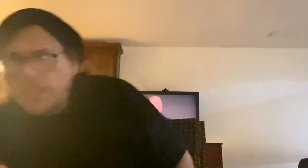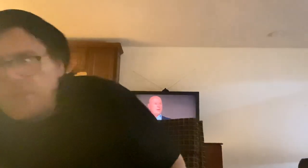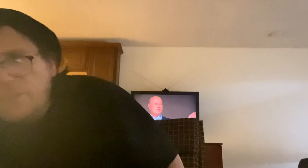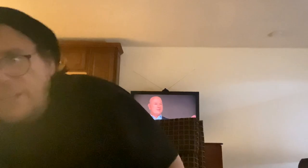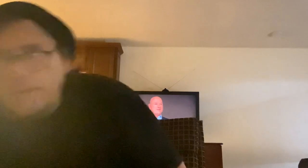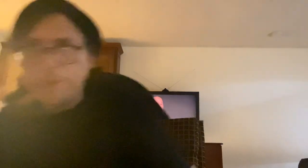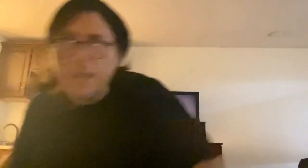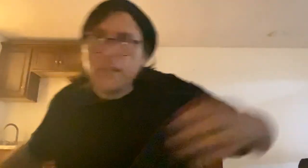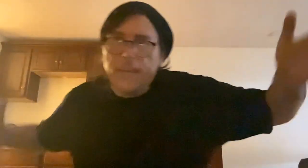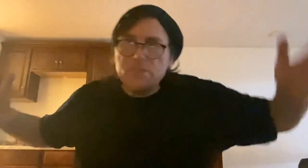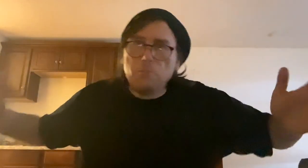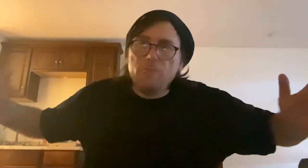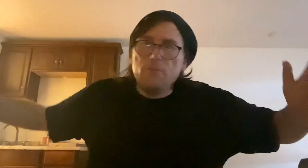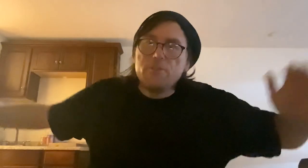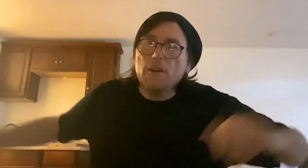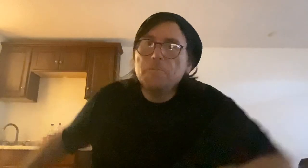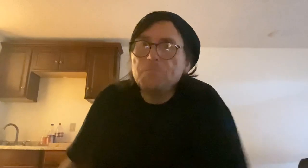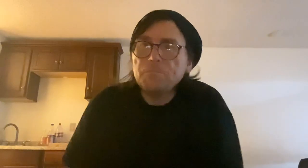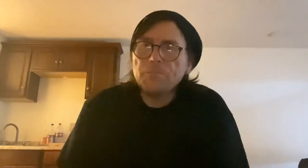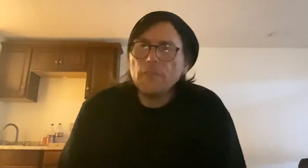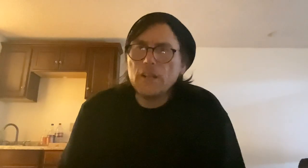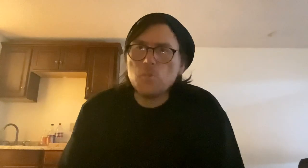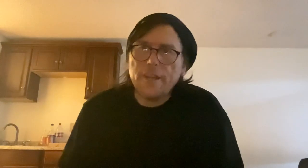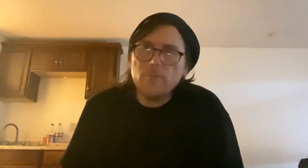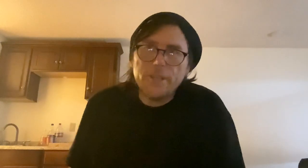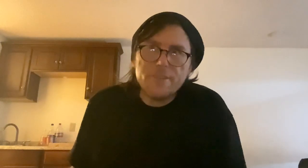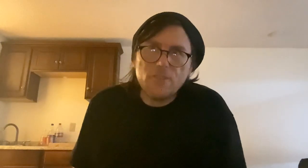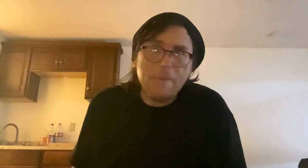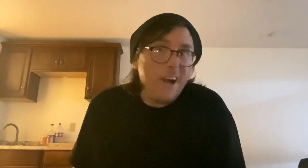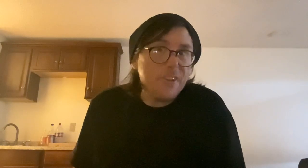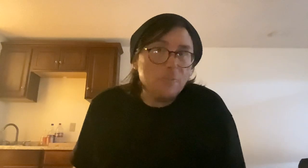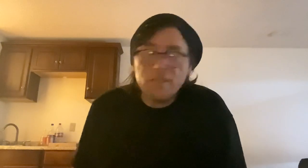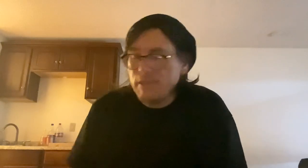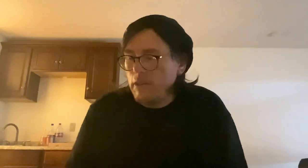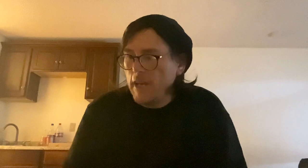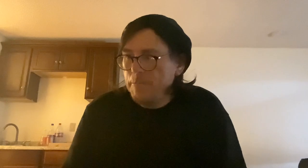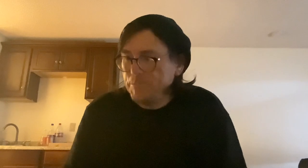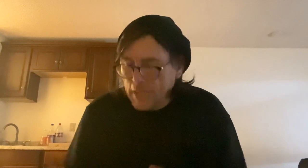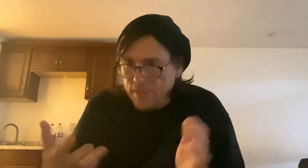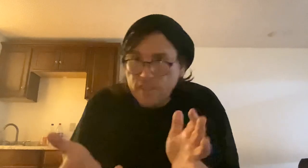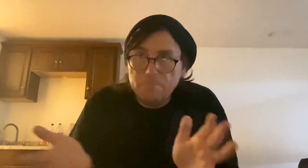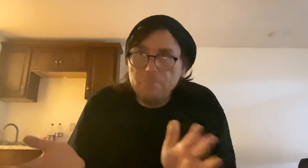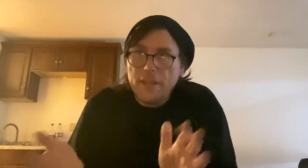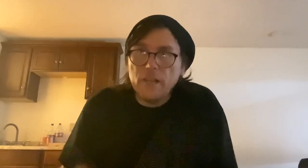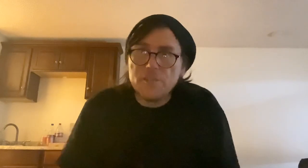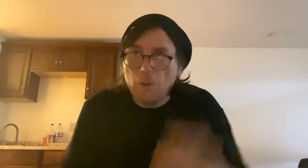that I knew how to make is a portfolio. So, that's why he didn't really describe how to do it. So, yeah, he said, make a small